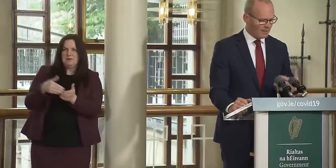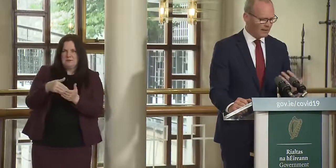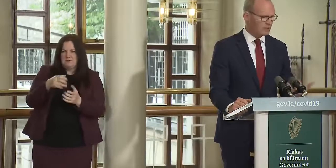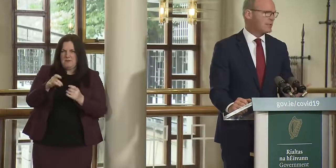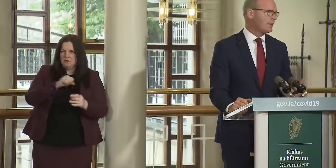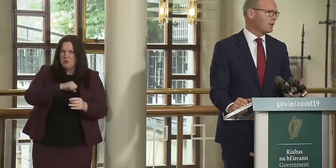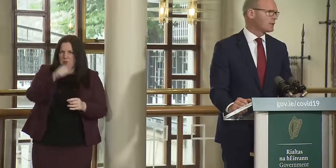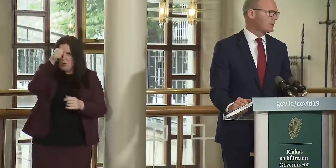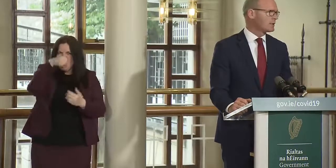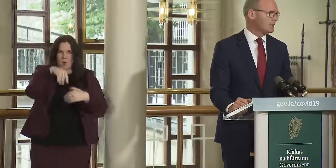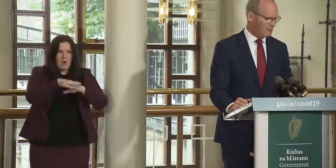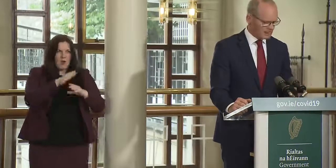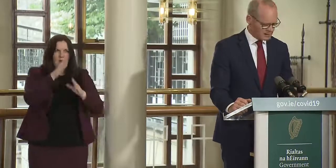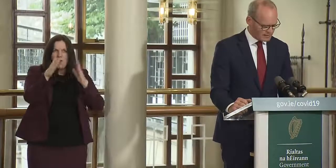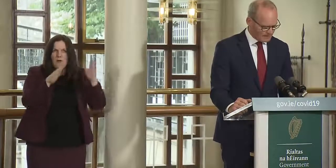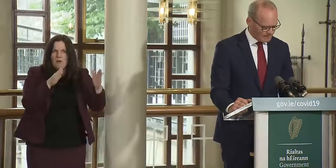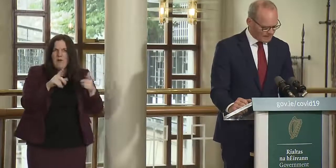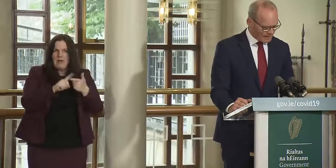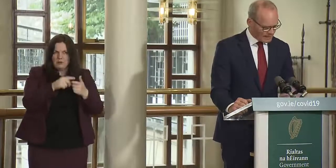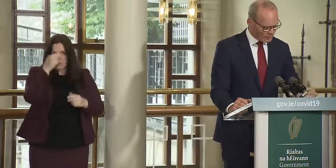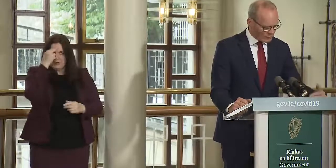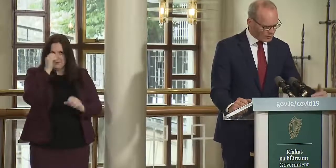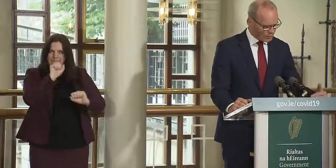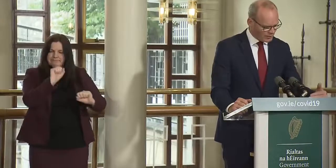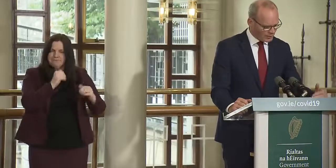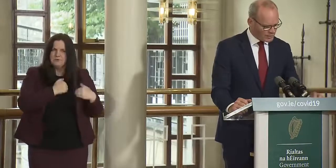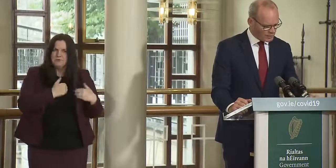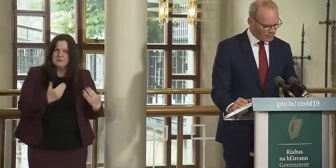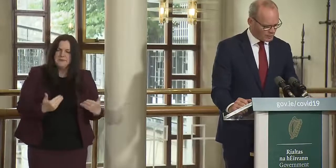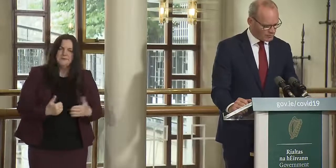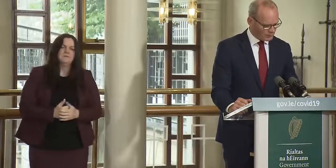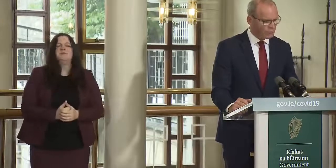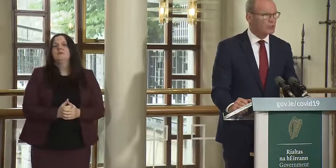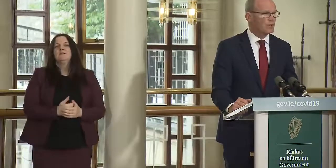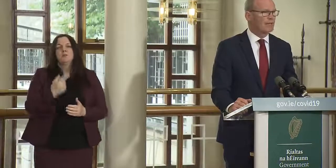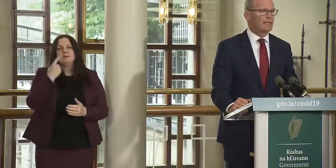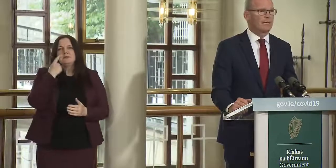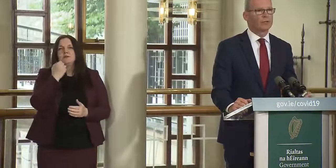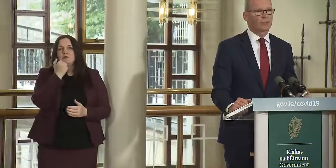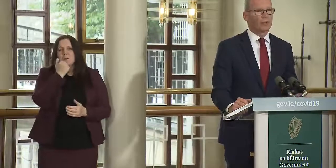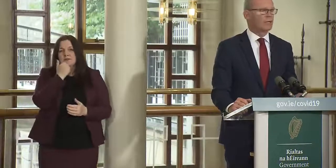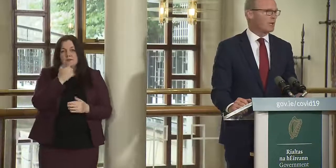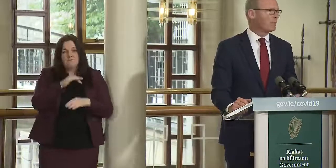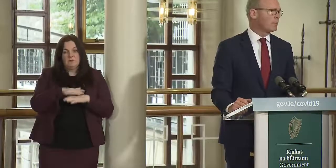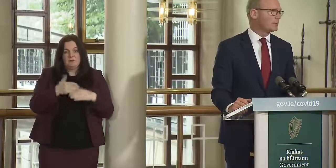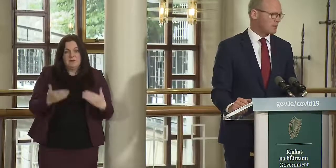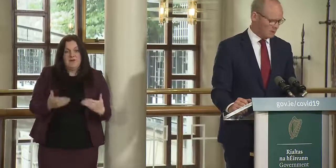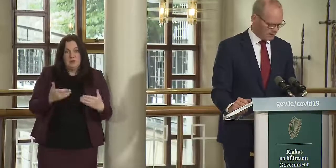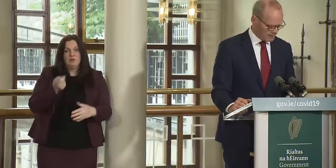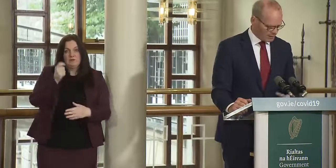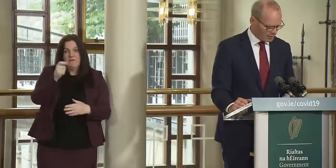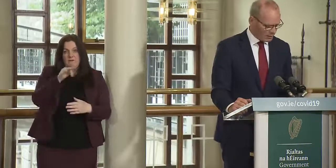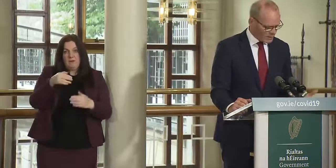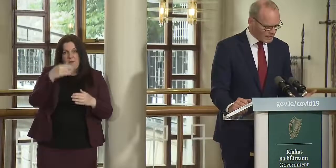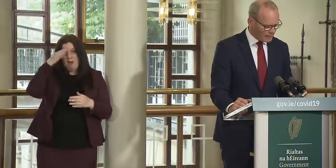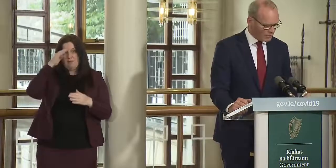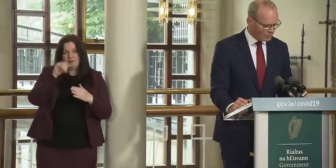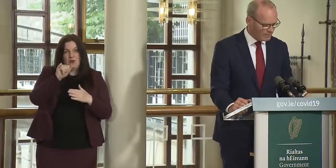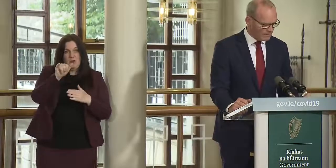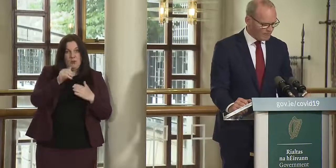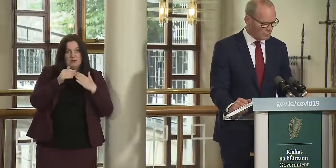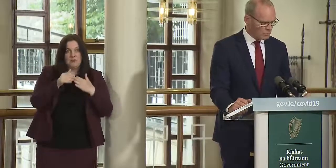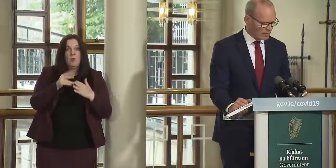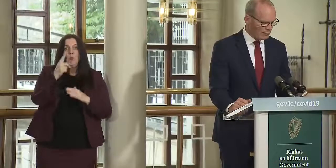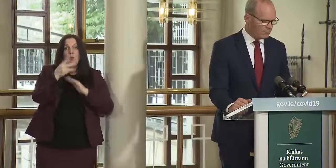are and that they understand their responsibilities and if you look at the numbers in terms of those traveling now through irish airports you know a week